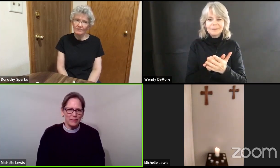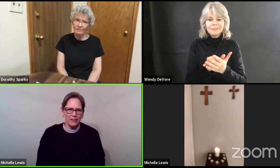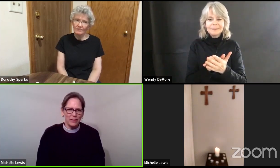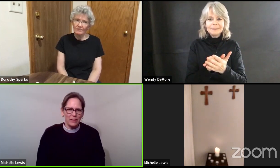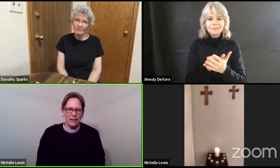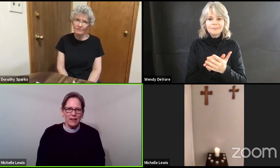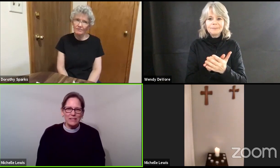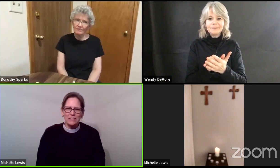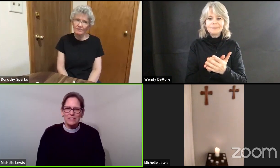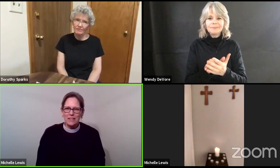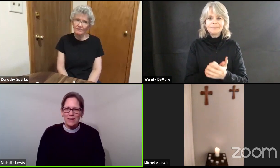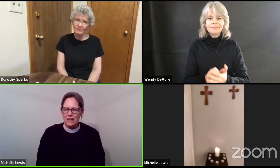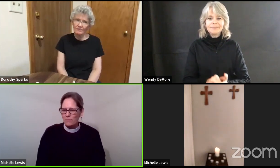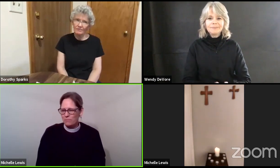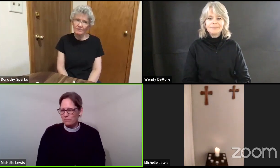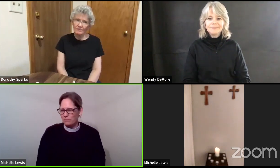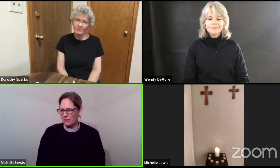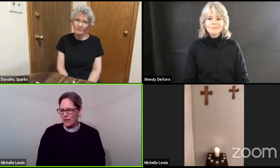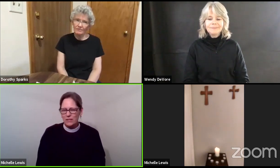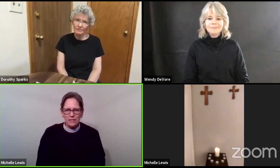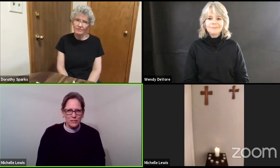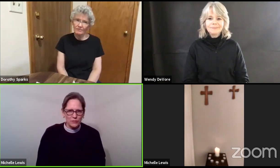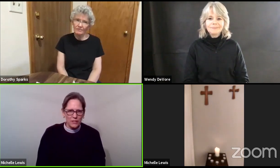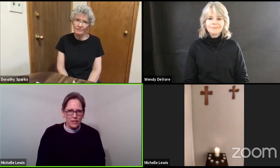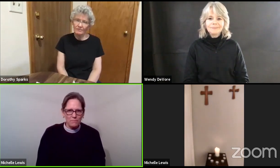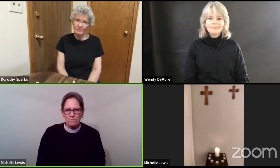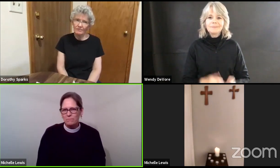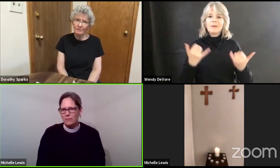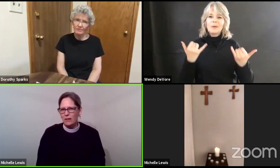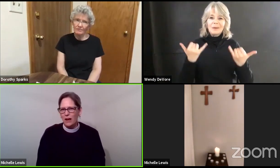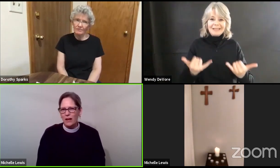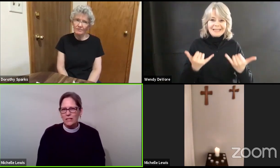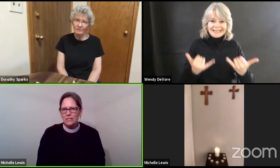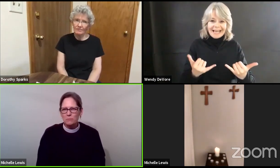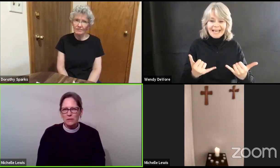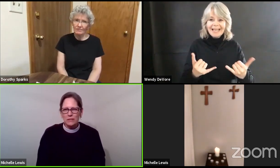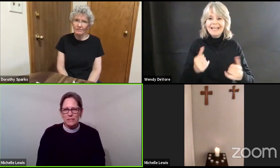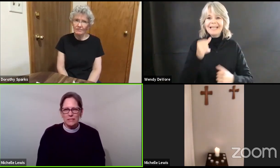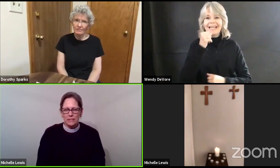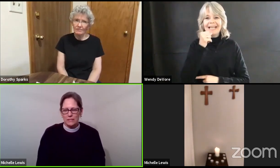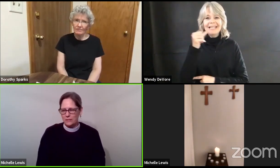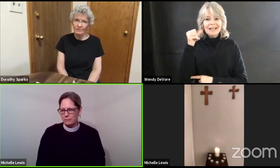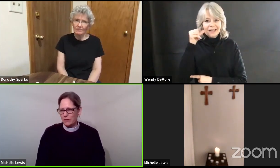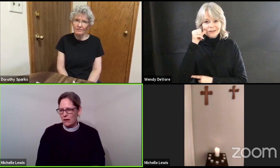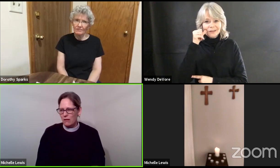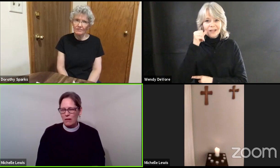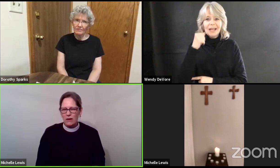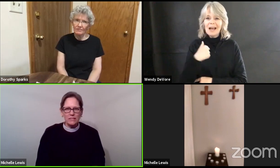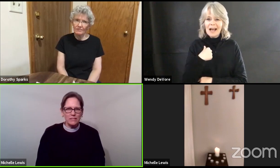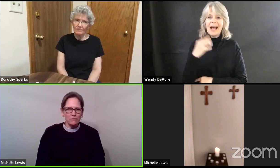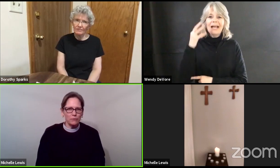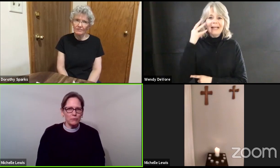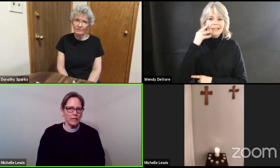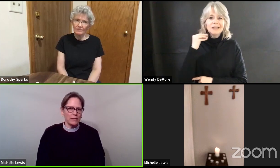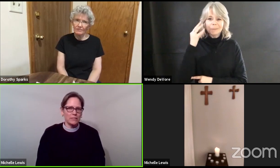and today and yesterday I experienced this in different ways